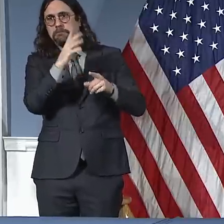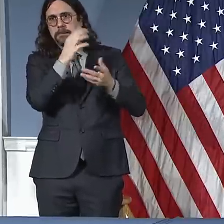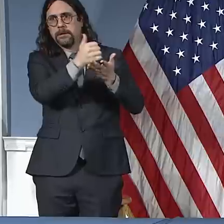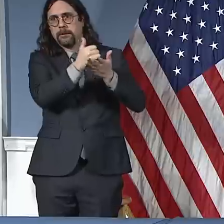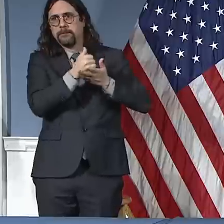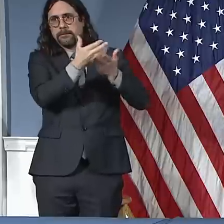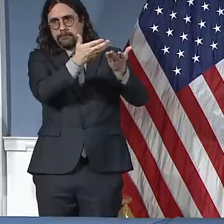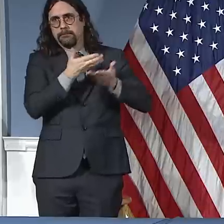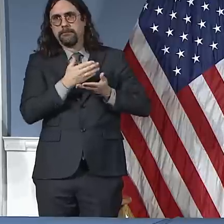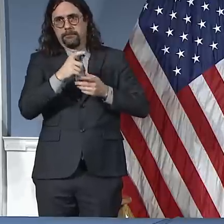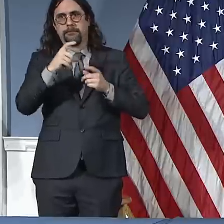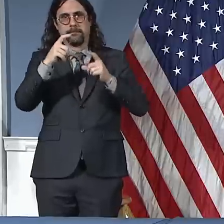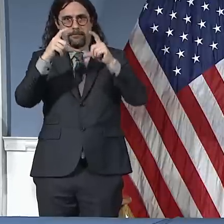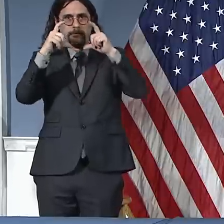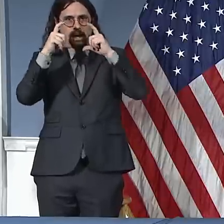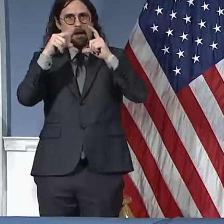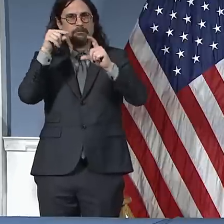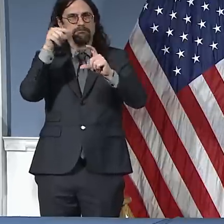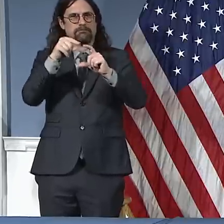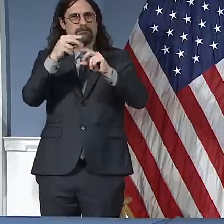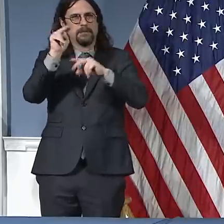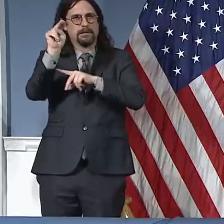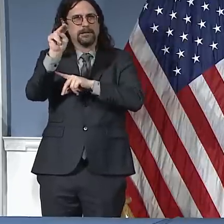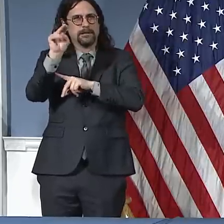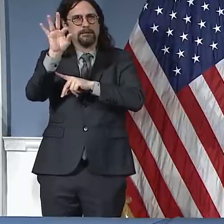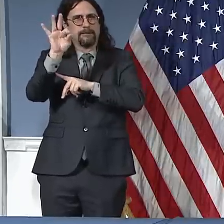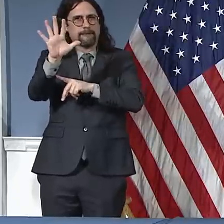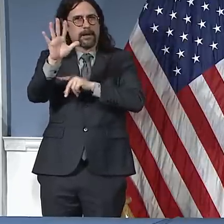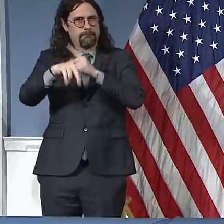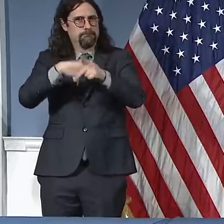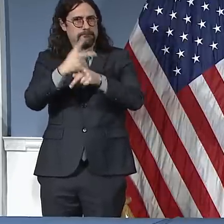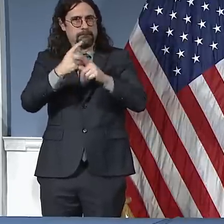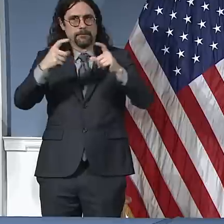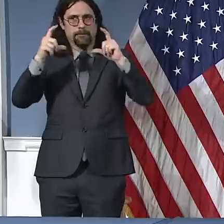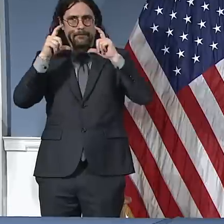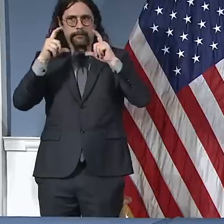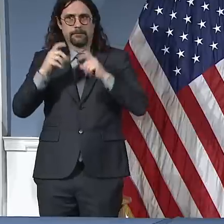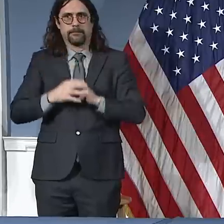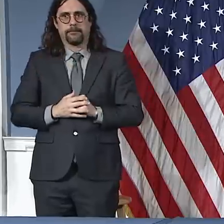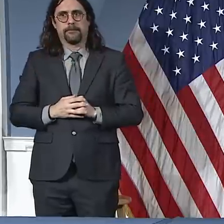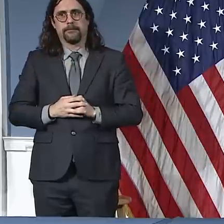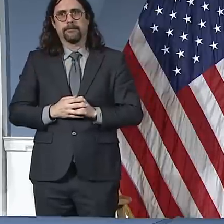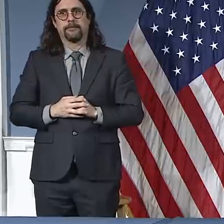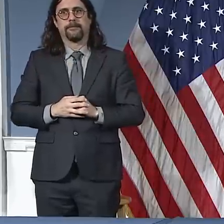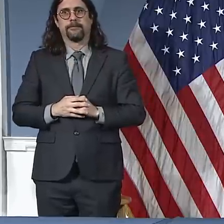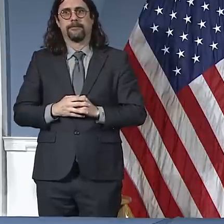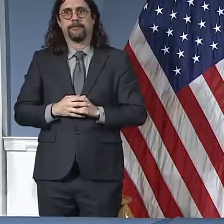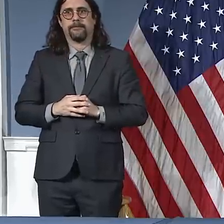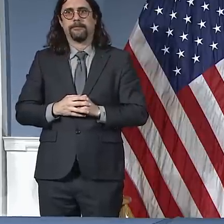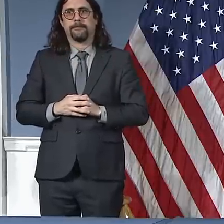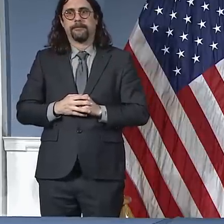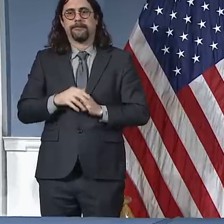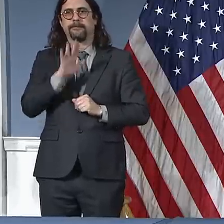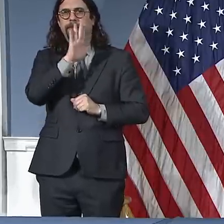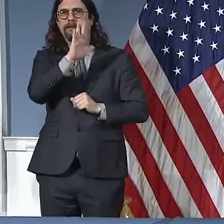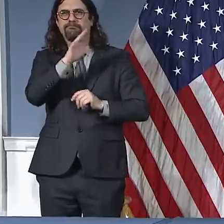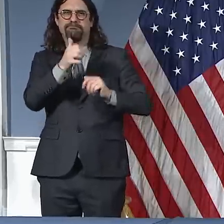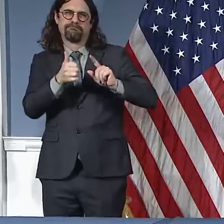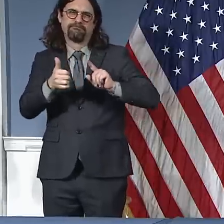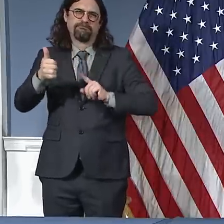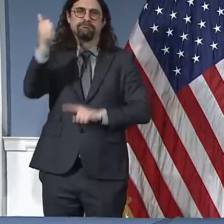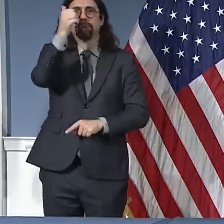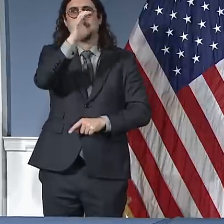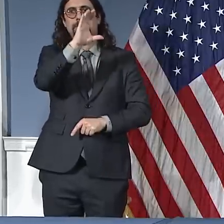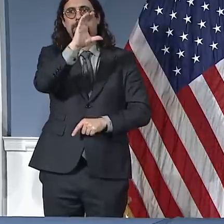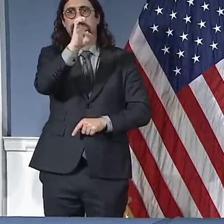lot more of to the tune of millions. CEO Mike Roman and I spoke at length. It was quite clear he's very committed to New York City. I want to